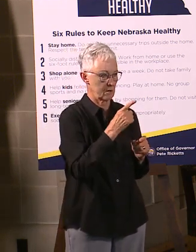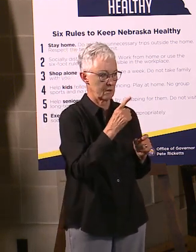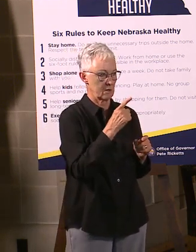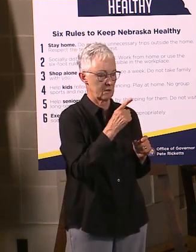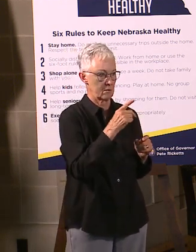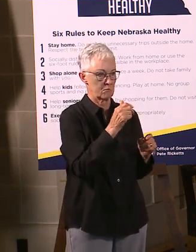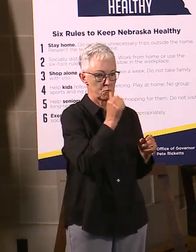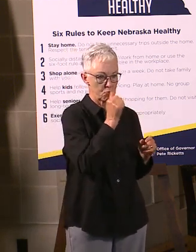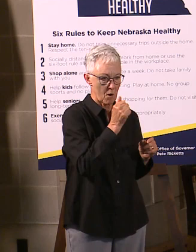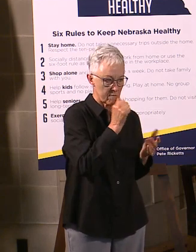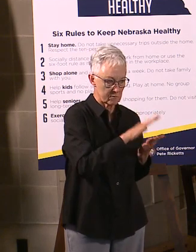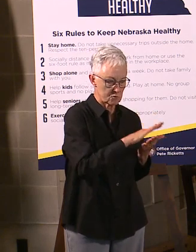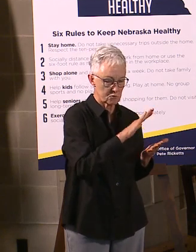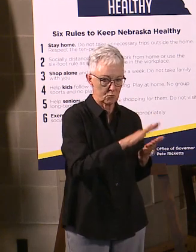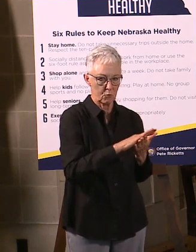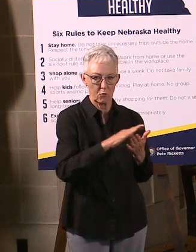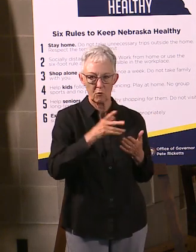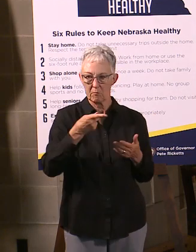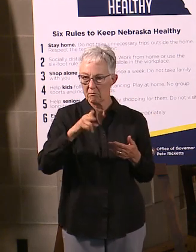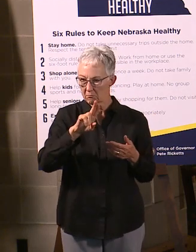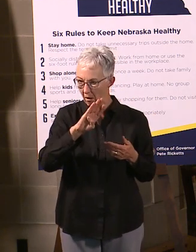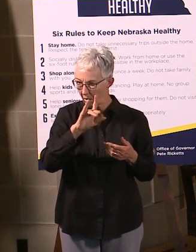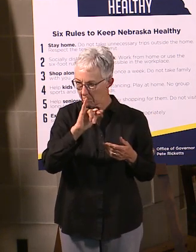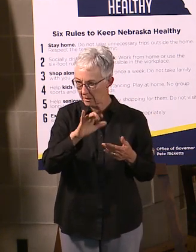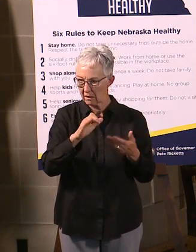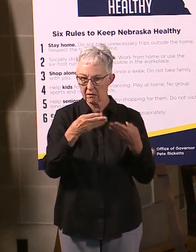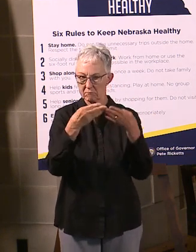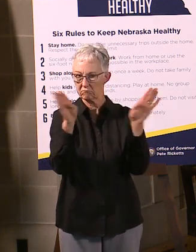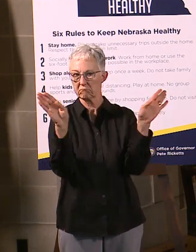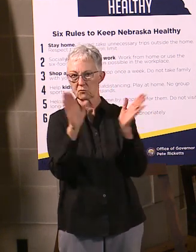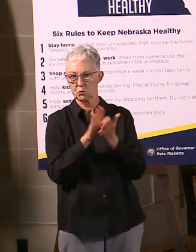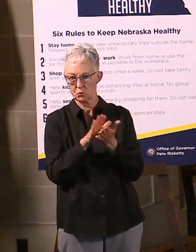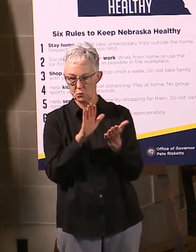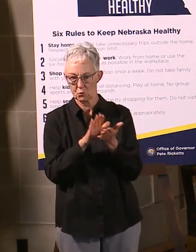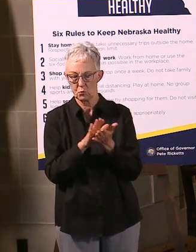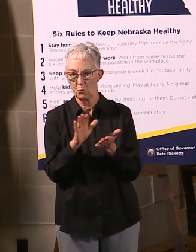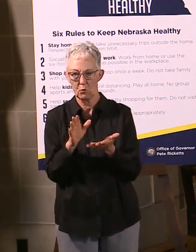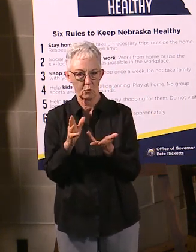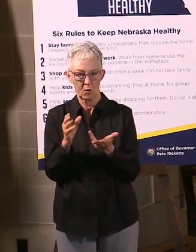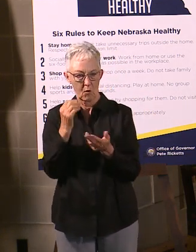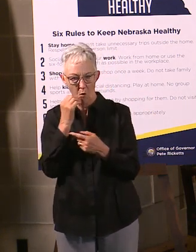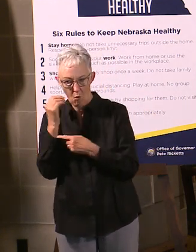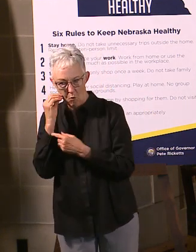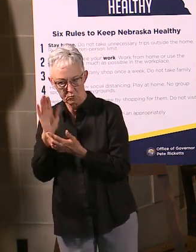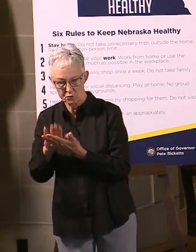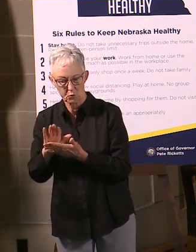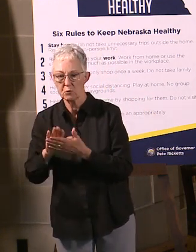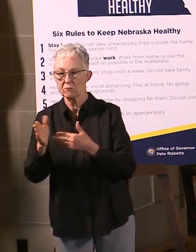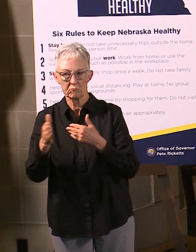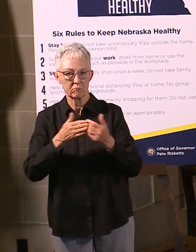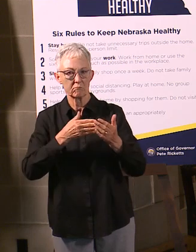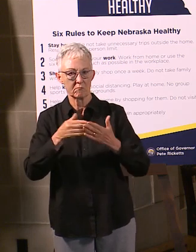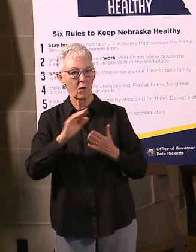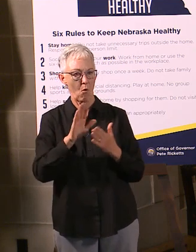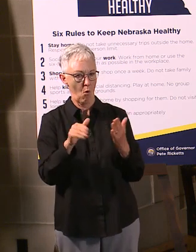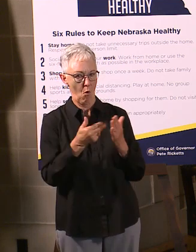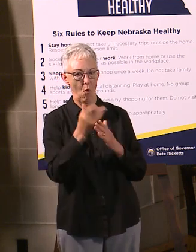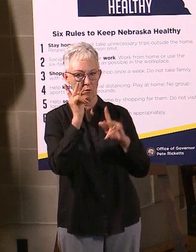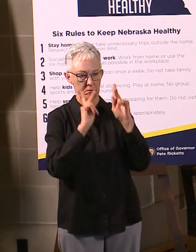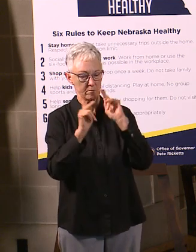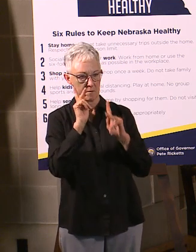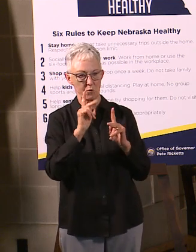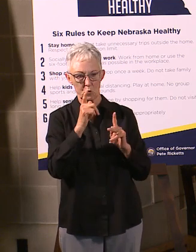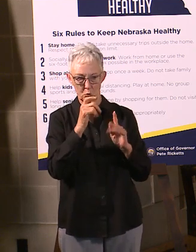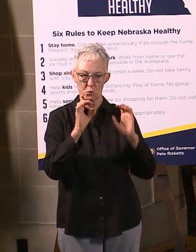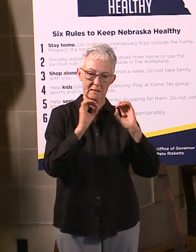if you're a homeschooler, all of our teachers have been working very, very hard to educate our kids and instill those great values into them.